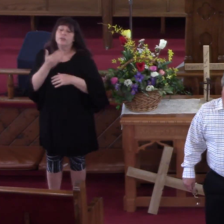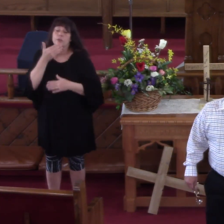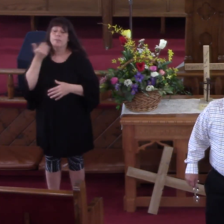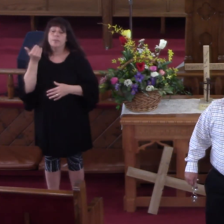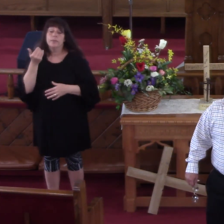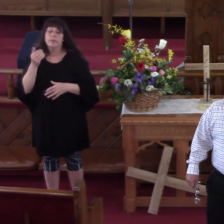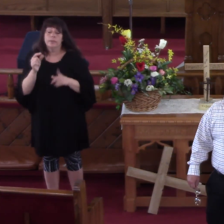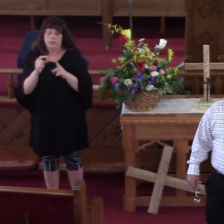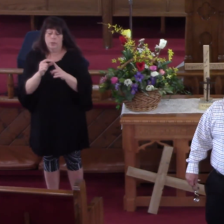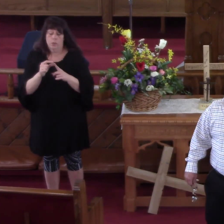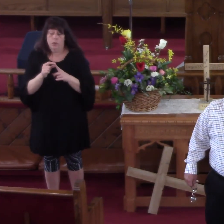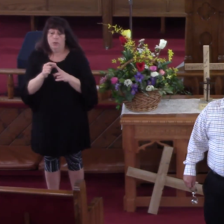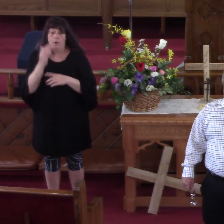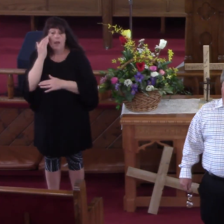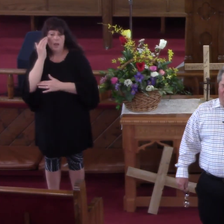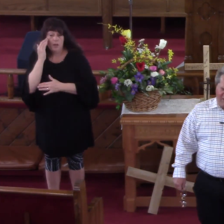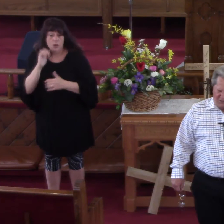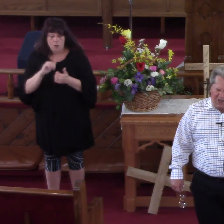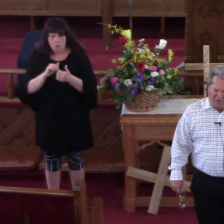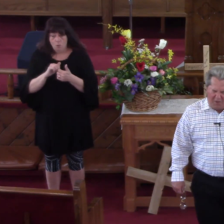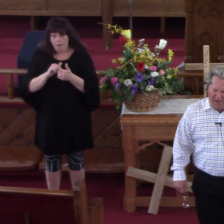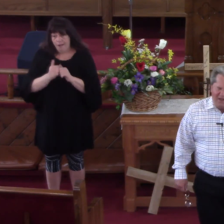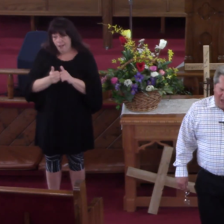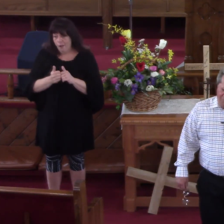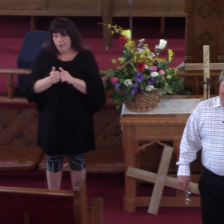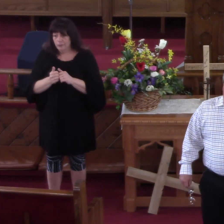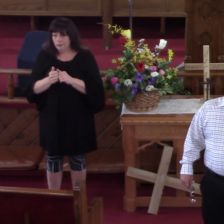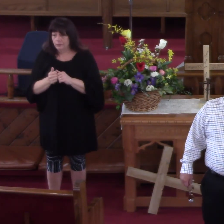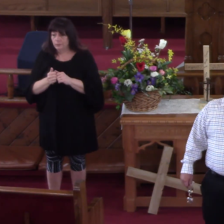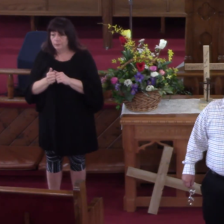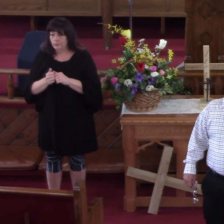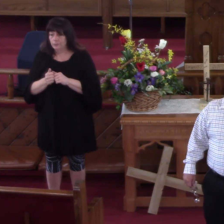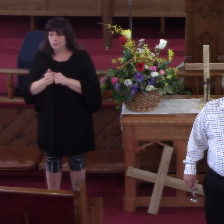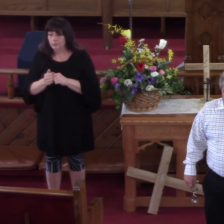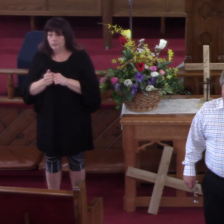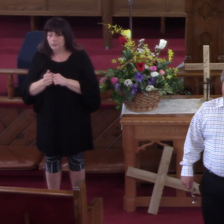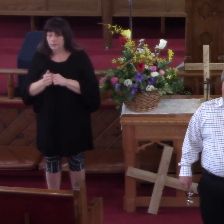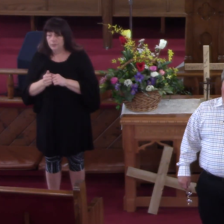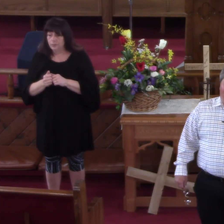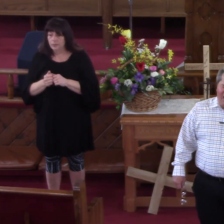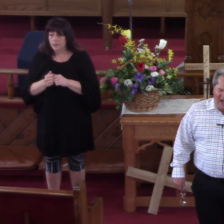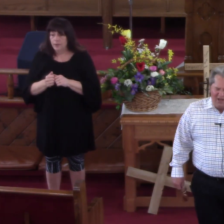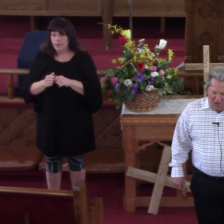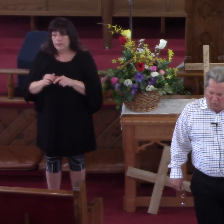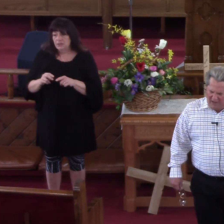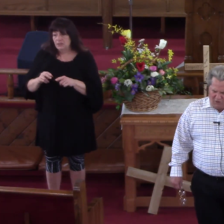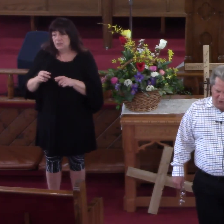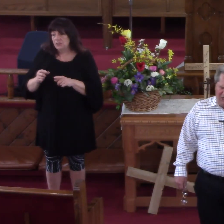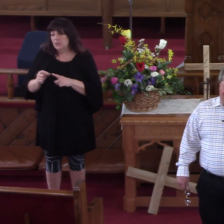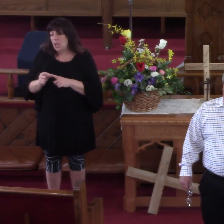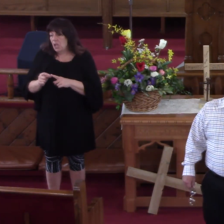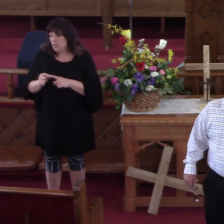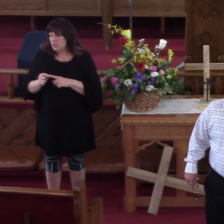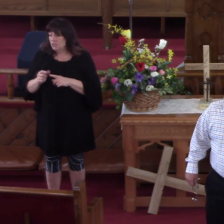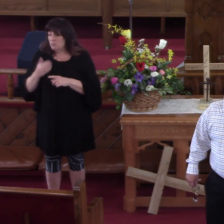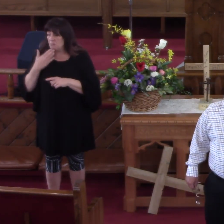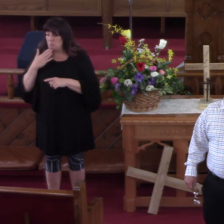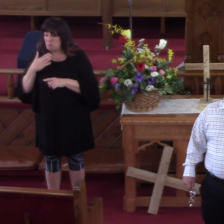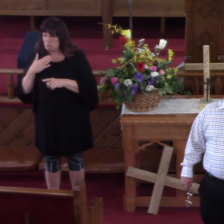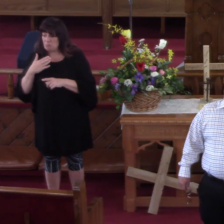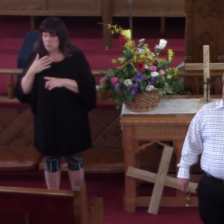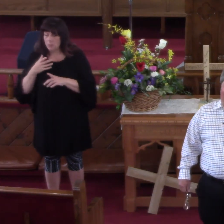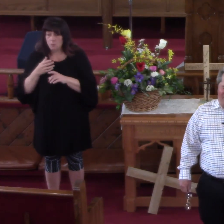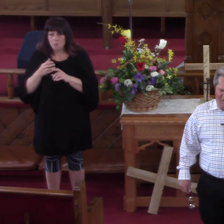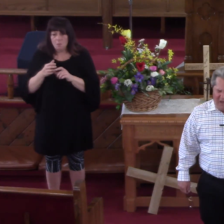I Knew How To Cuss With The Best Of Them But Thank God There Came A Day When Jesus Became